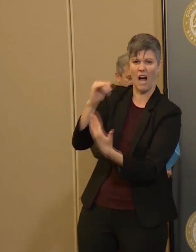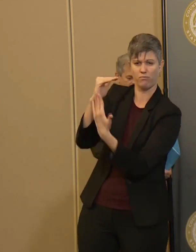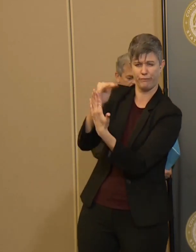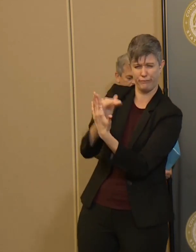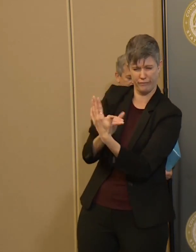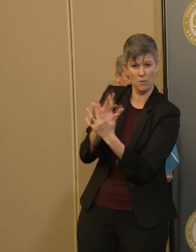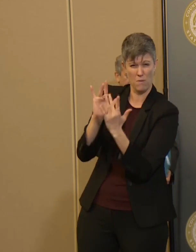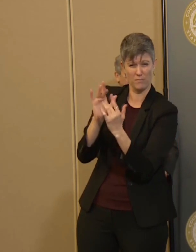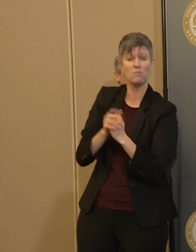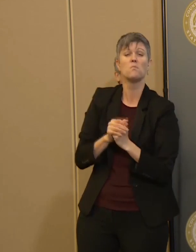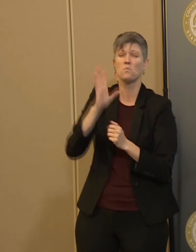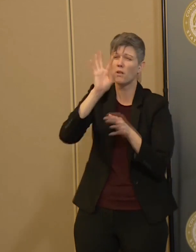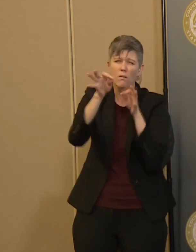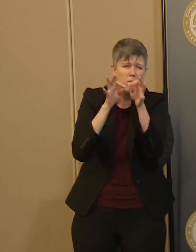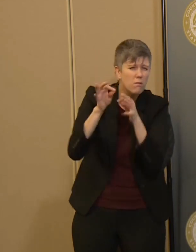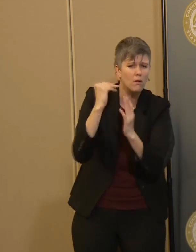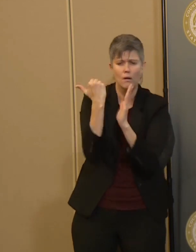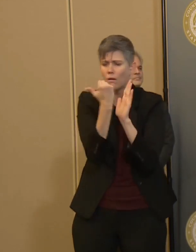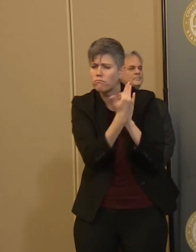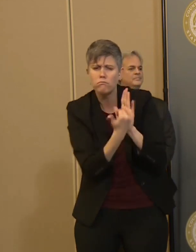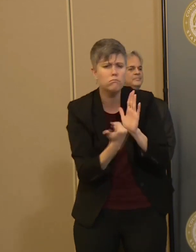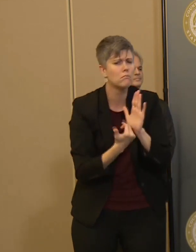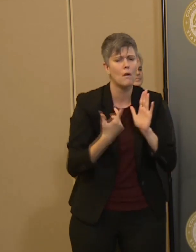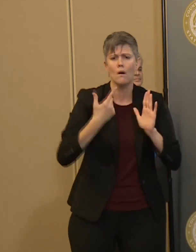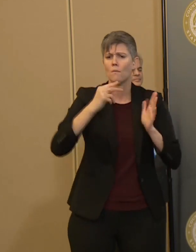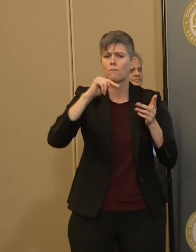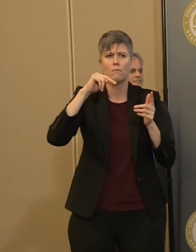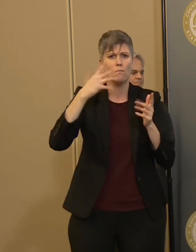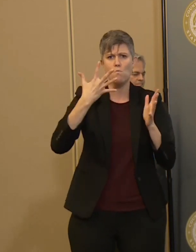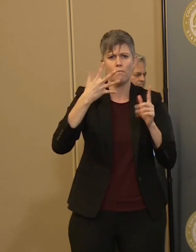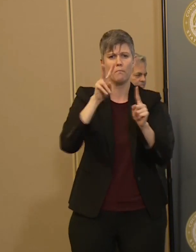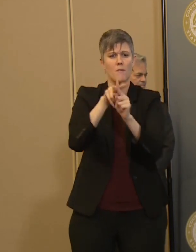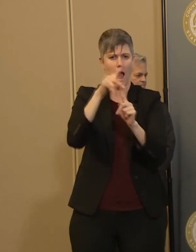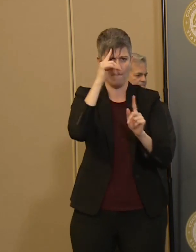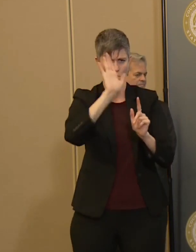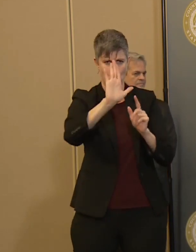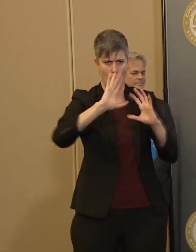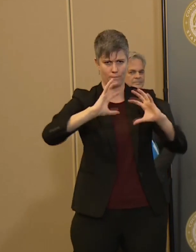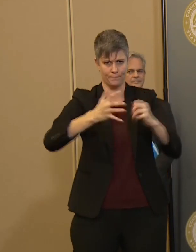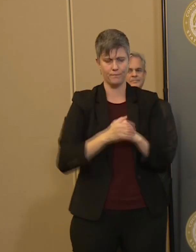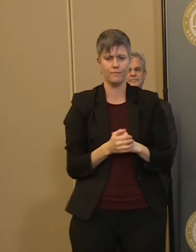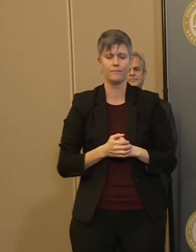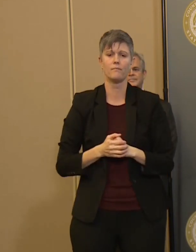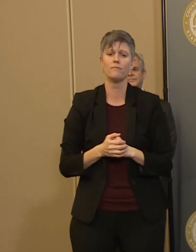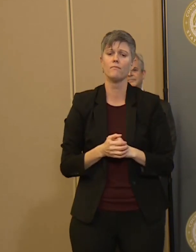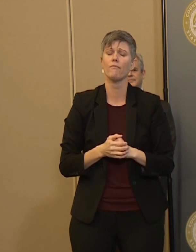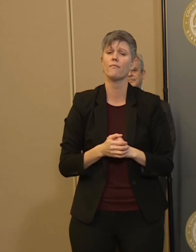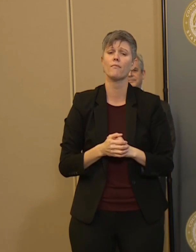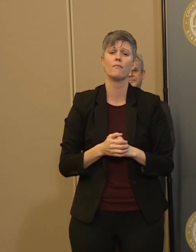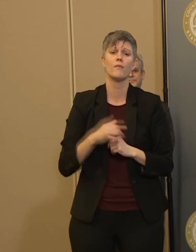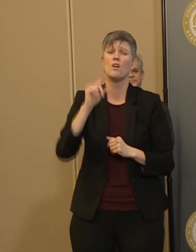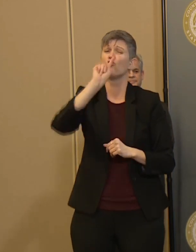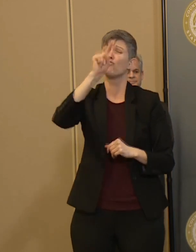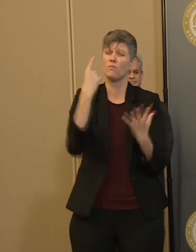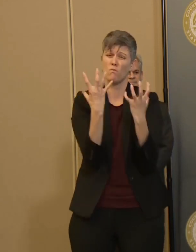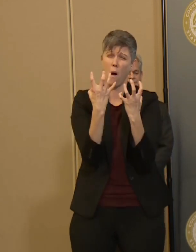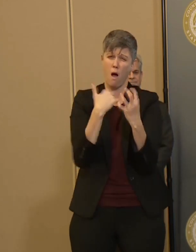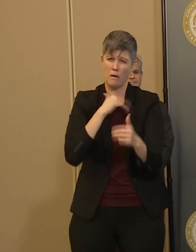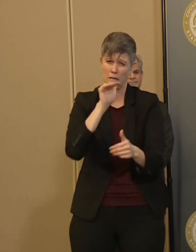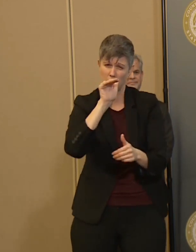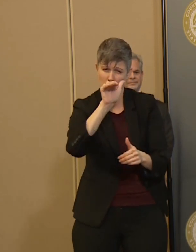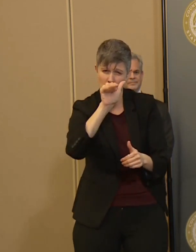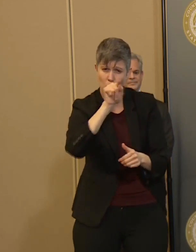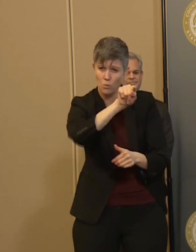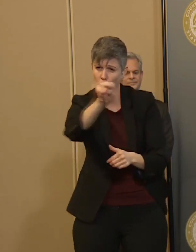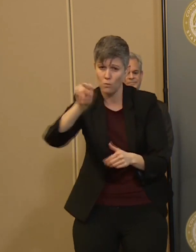find those particulars that would pertain to you. What we're really asking for Central Texas to do is to